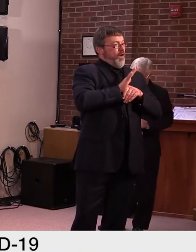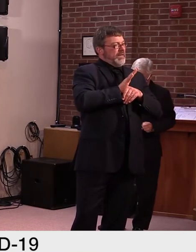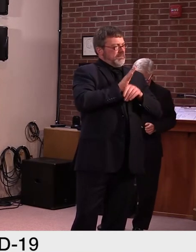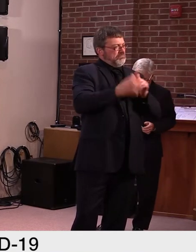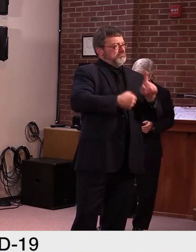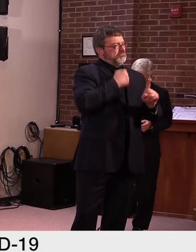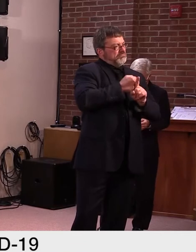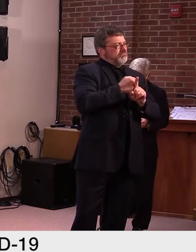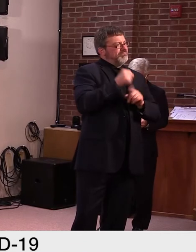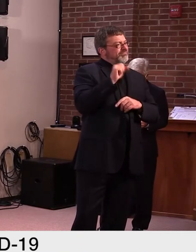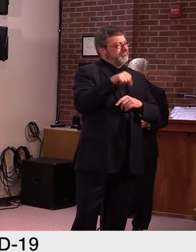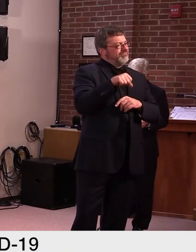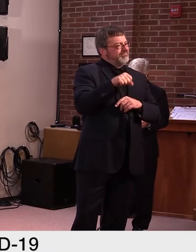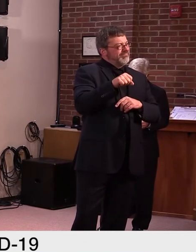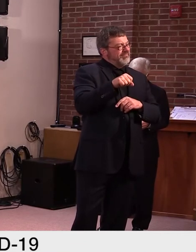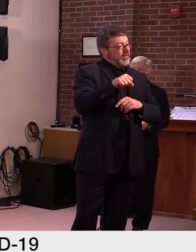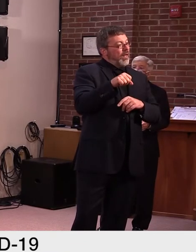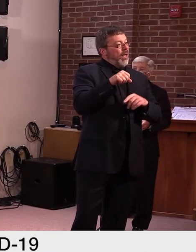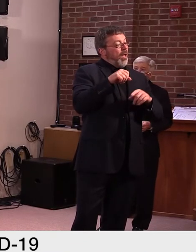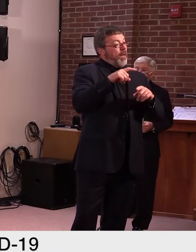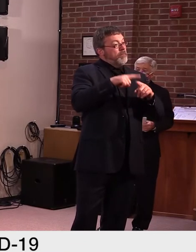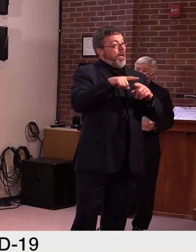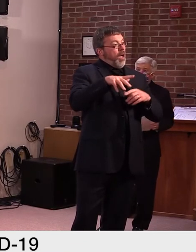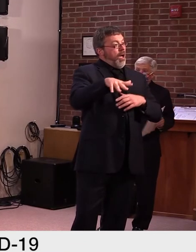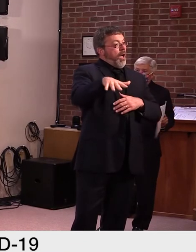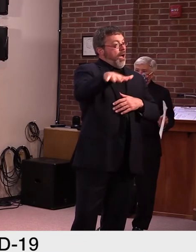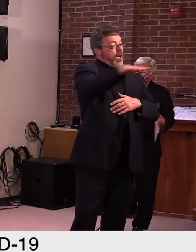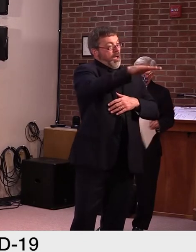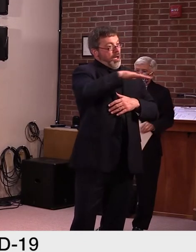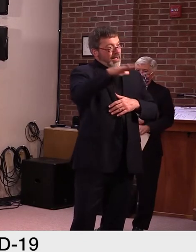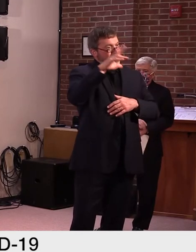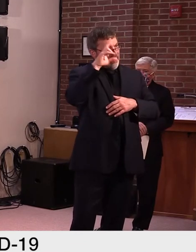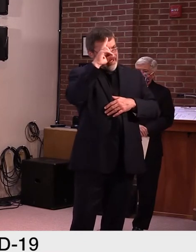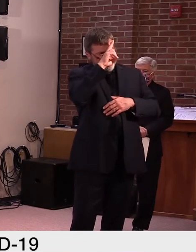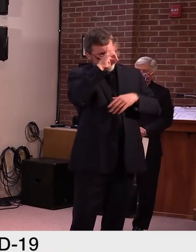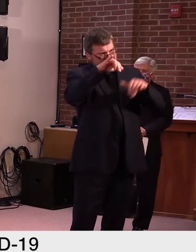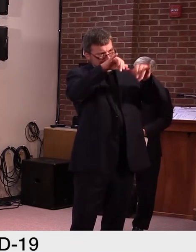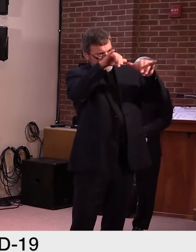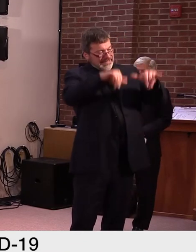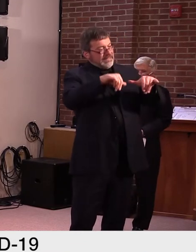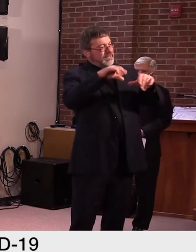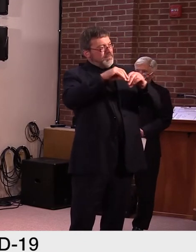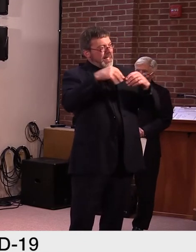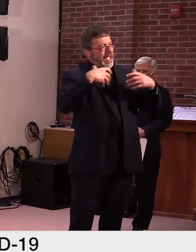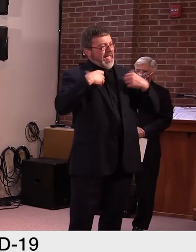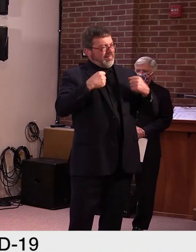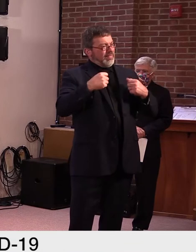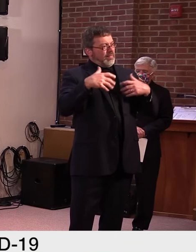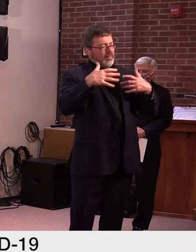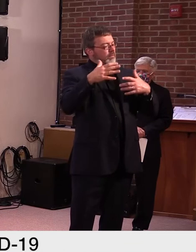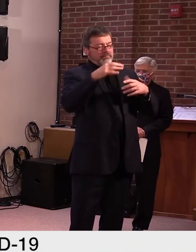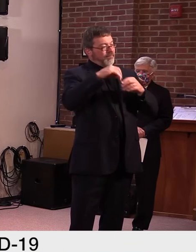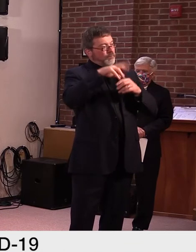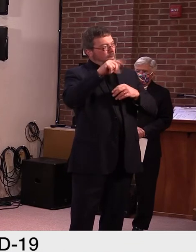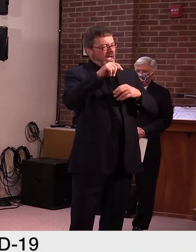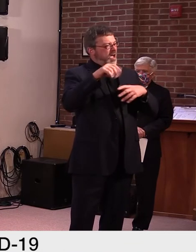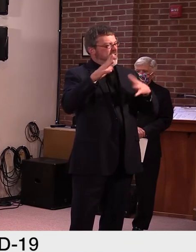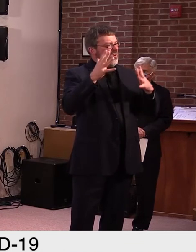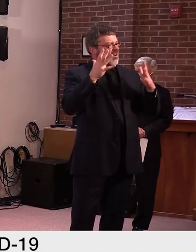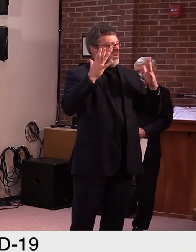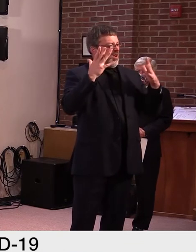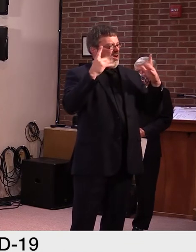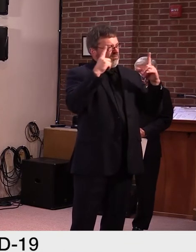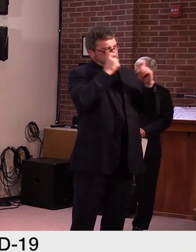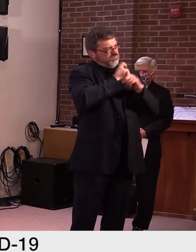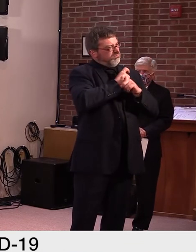complicated and controversial. So I'm curious where, where you, you, I think it's fair to say that your leadership has